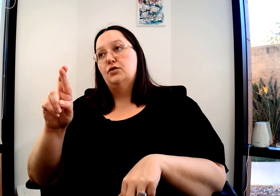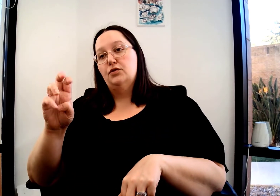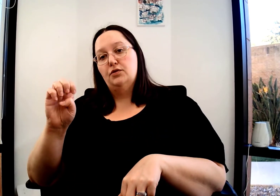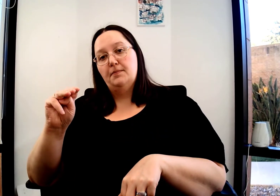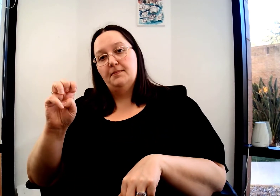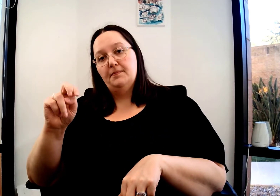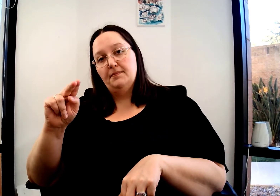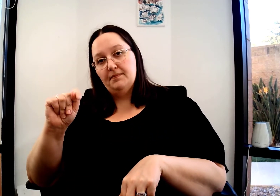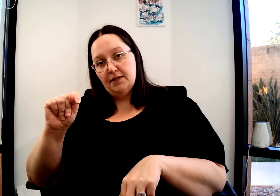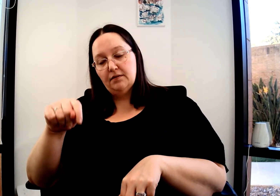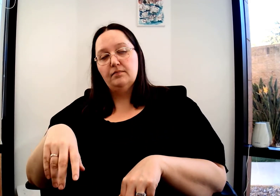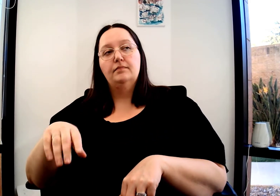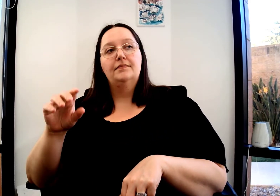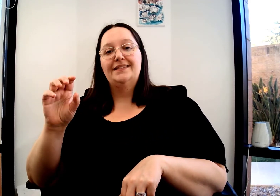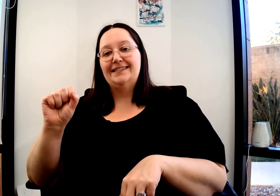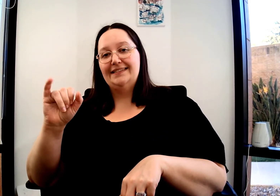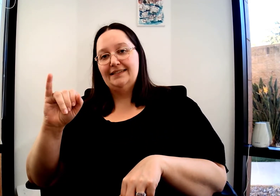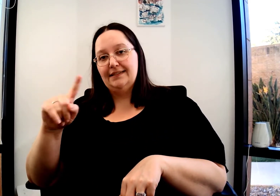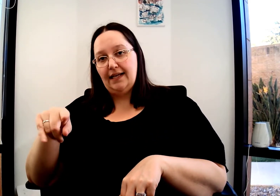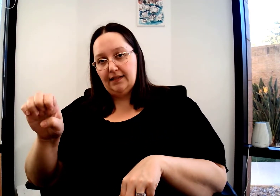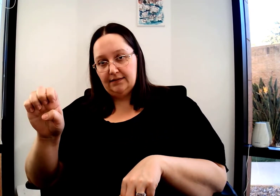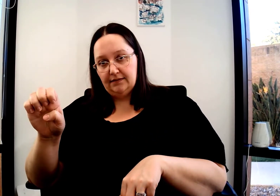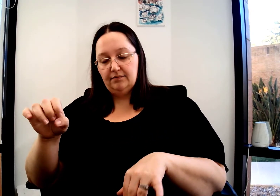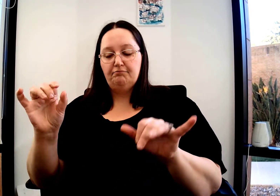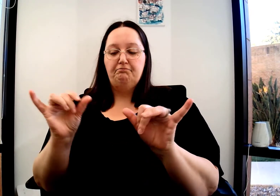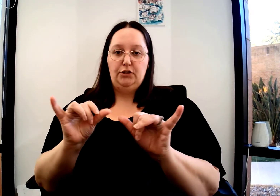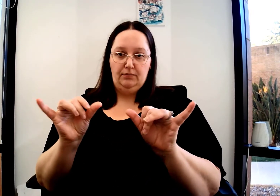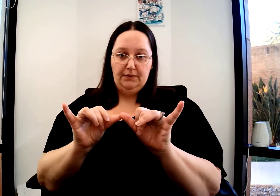If you tap this twice, this means measurement or size.